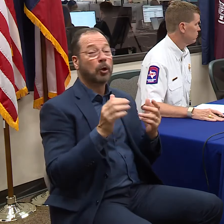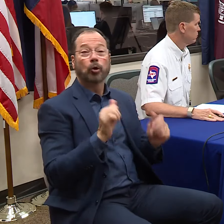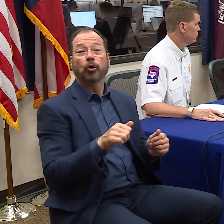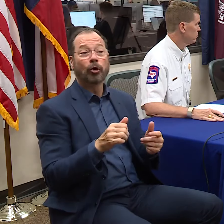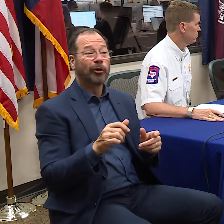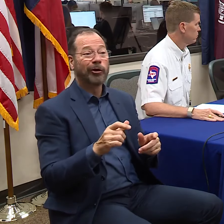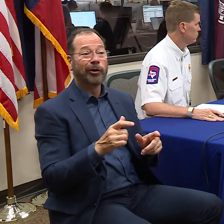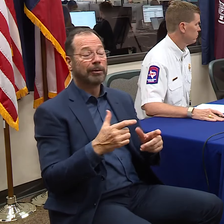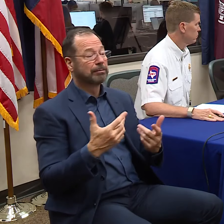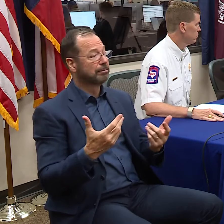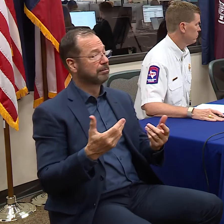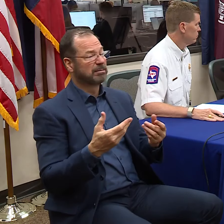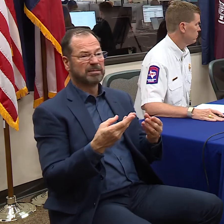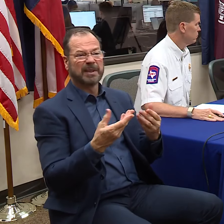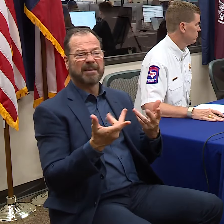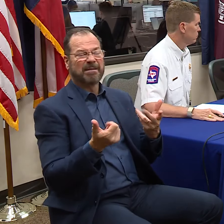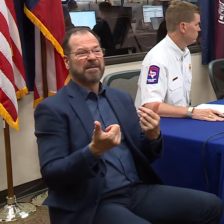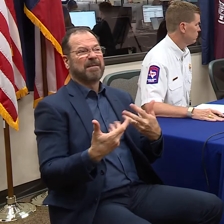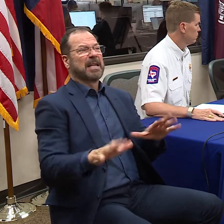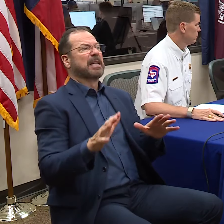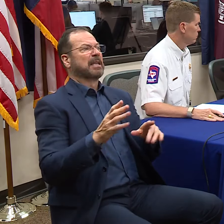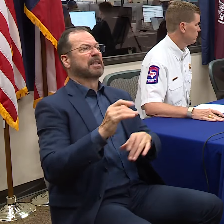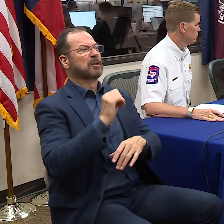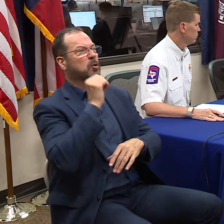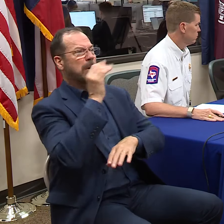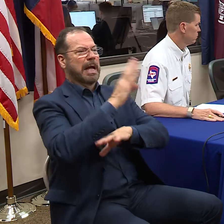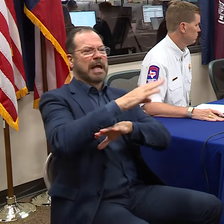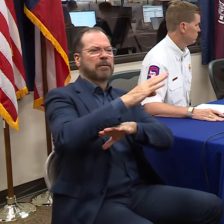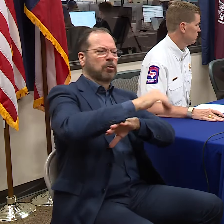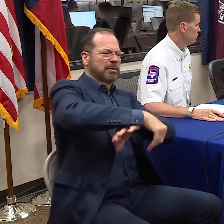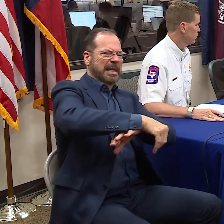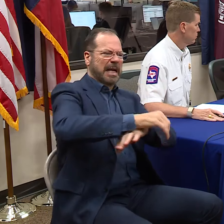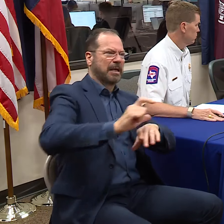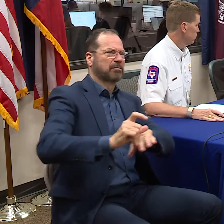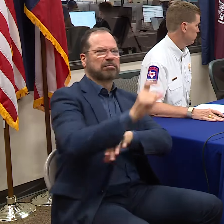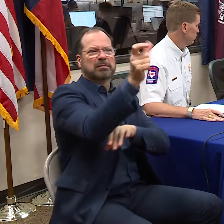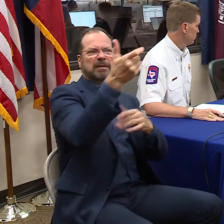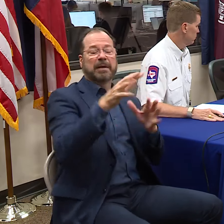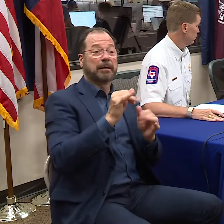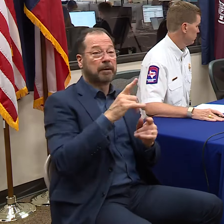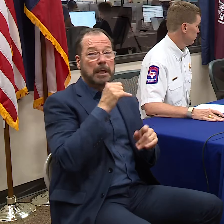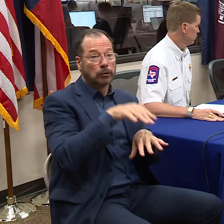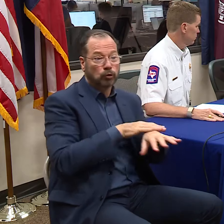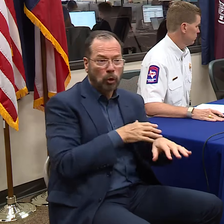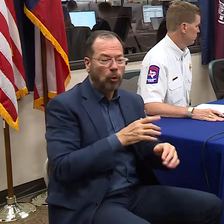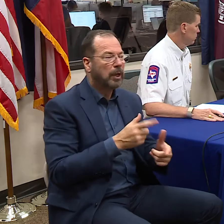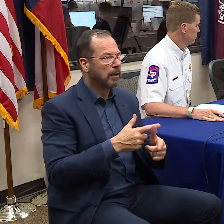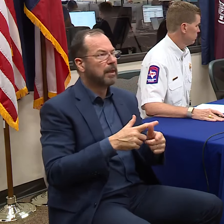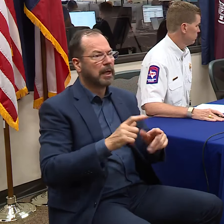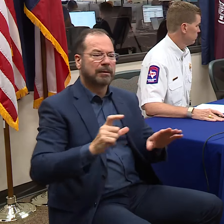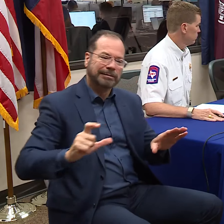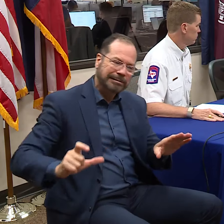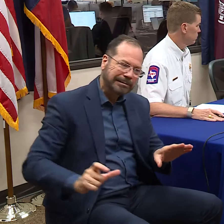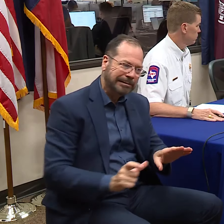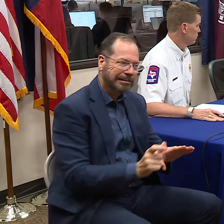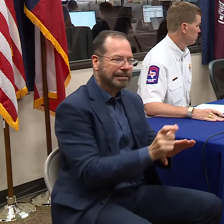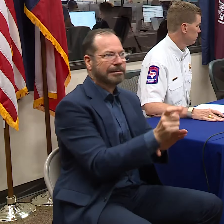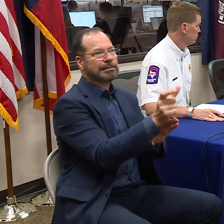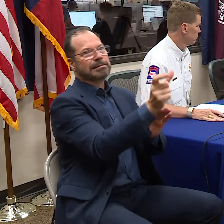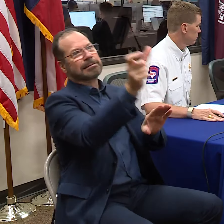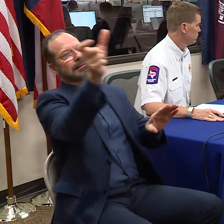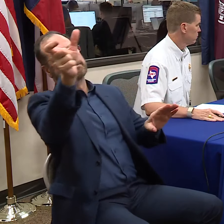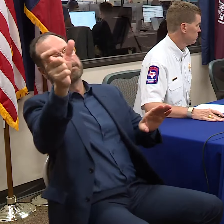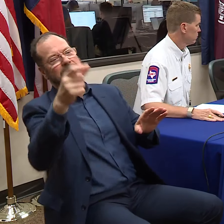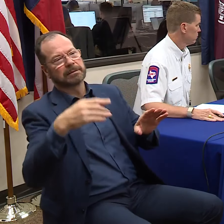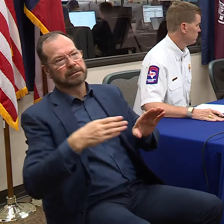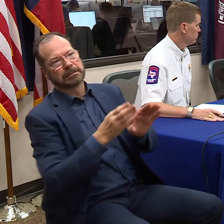area maybe by late tomorrow afternoon or tomorrow night if it doesn't slow down, and then it will go up through the inland part of the state